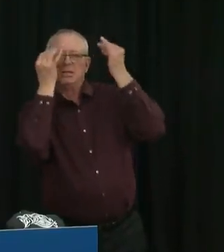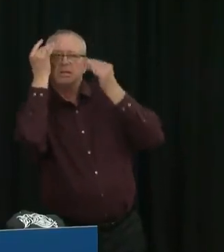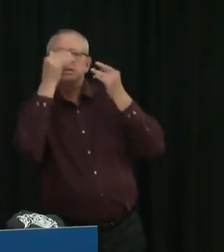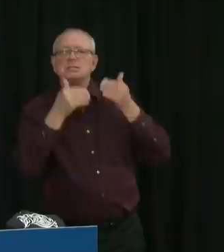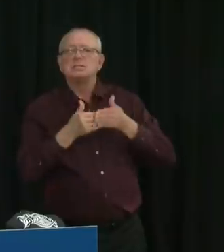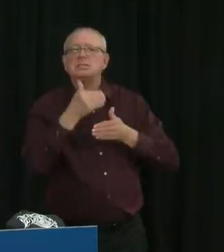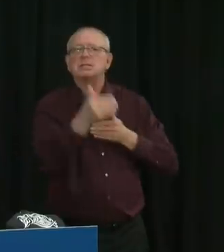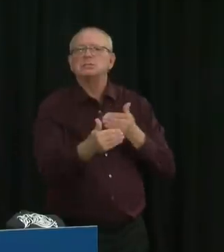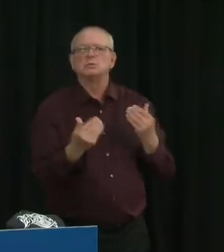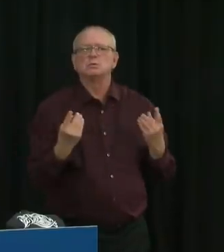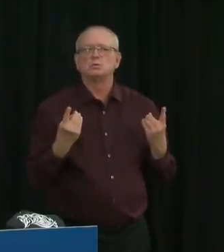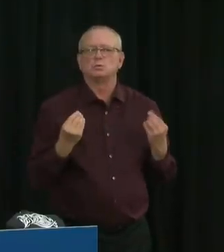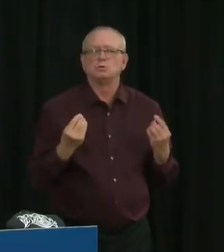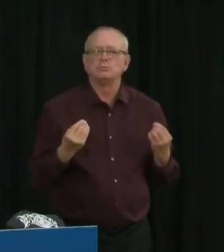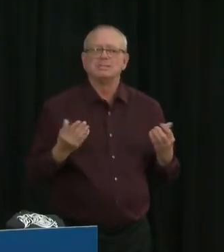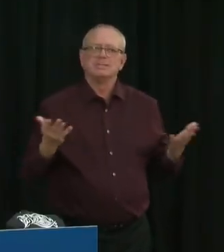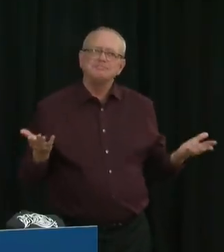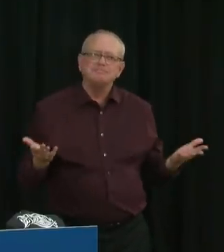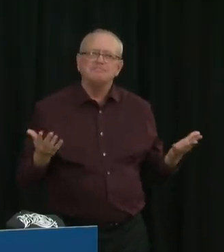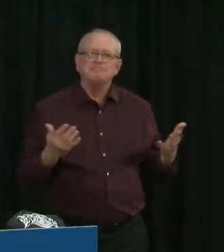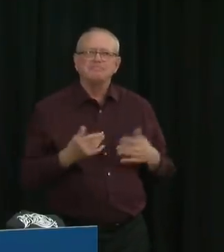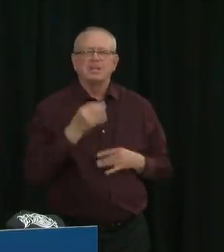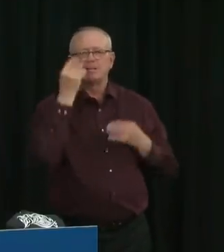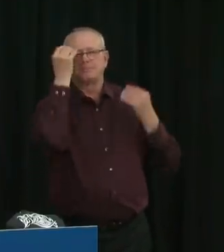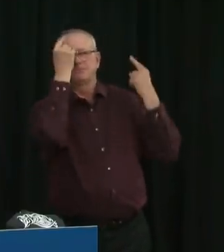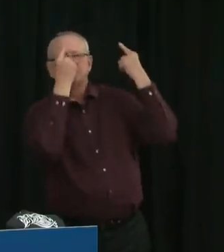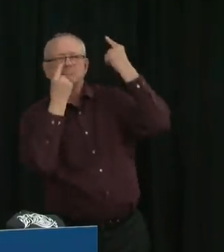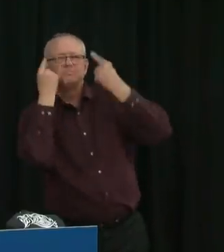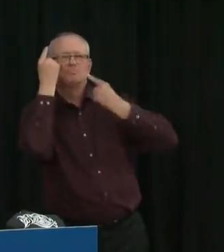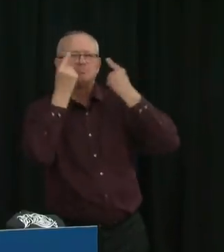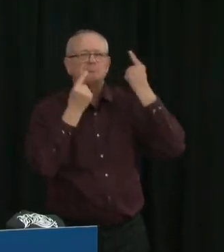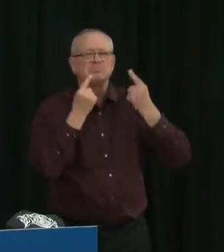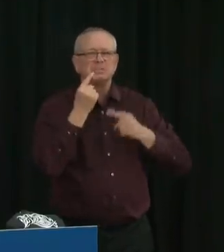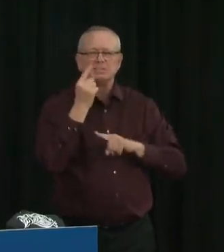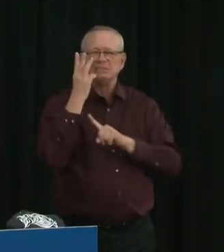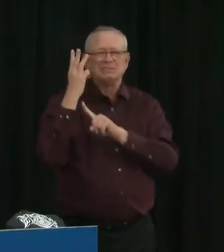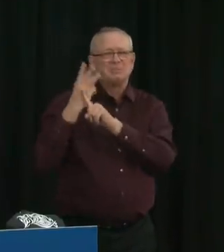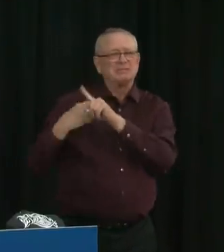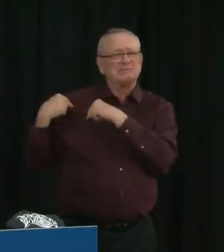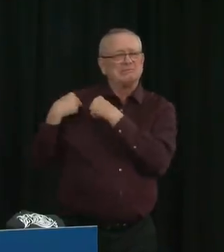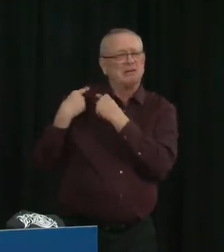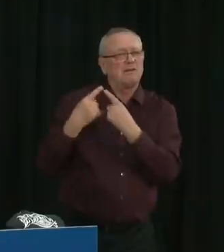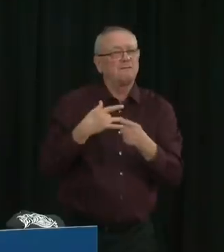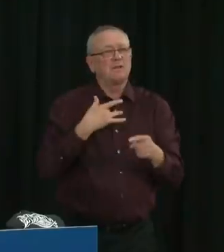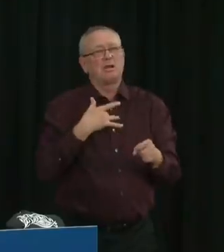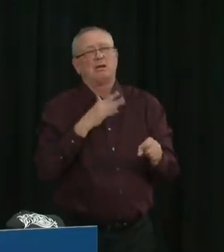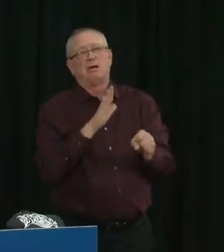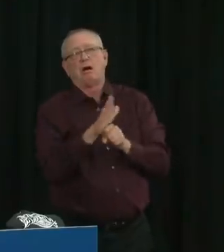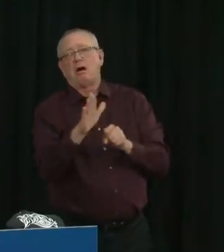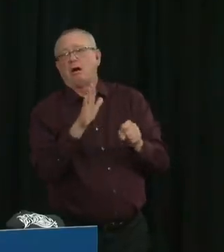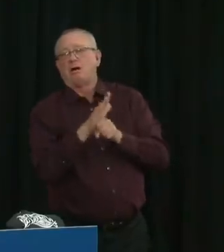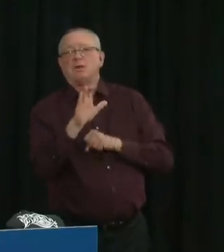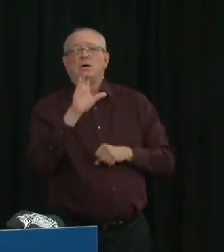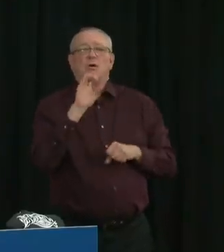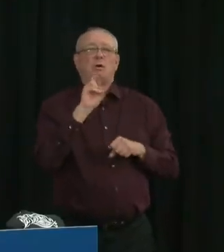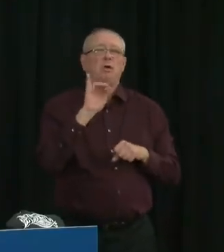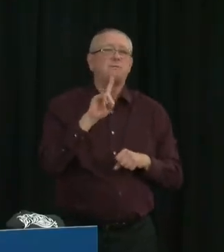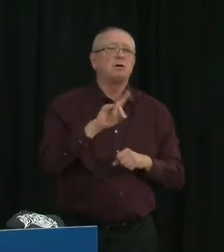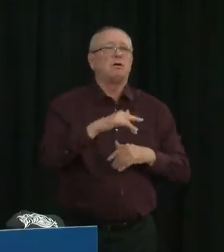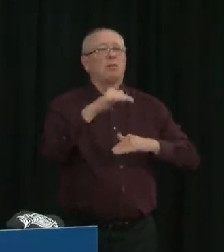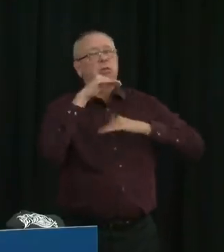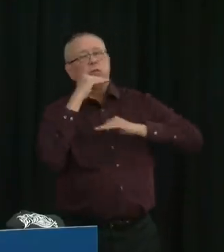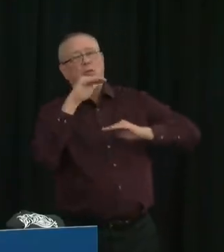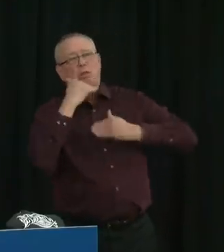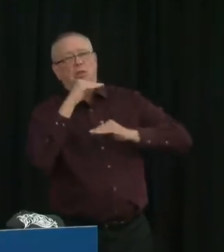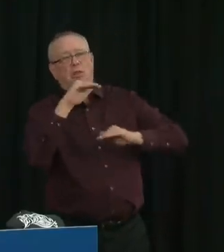that after more than half a year, we are all tired of COVID-19 restrictions. But COVID-19 is not tired of